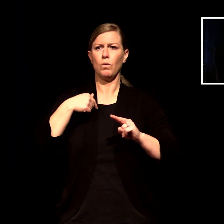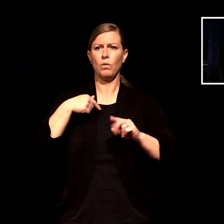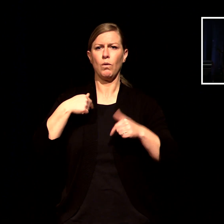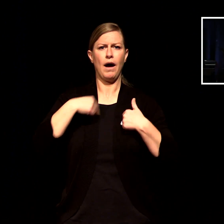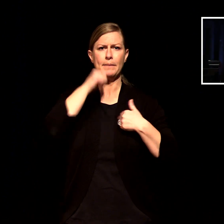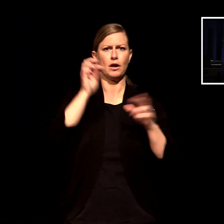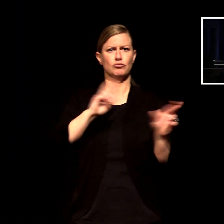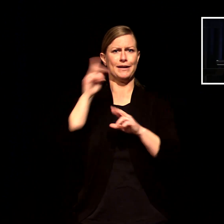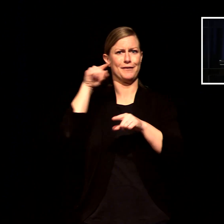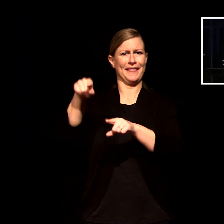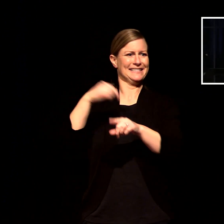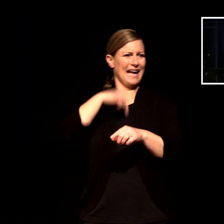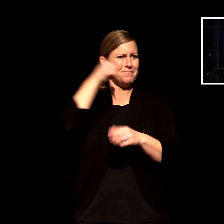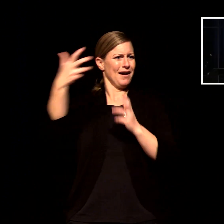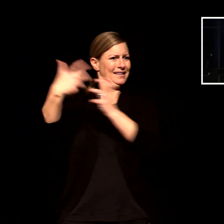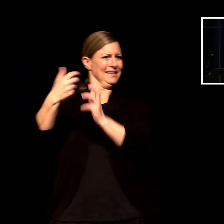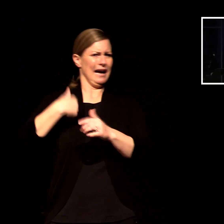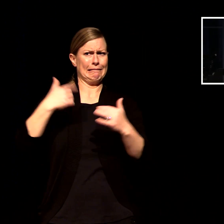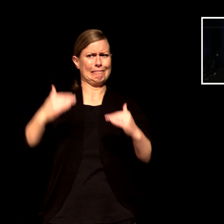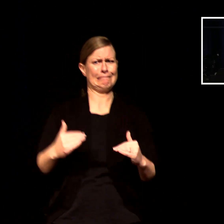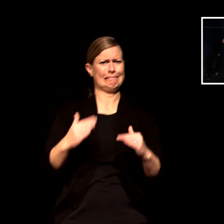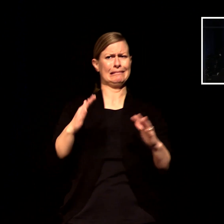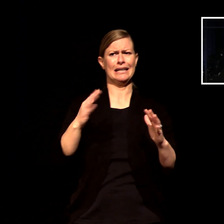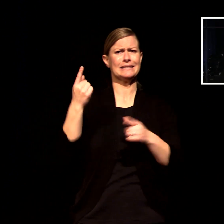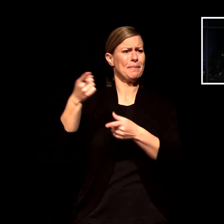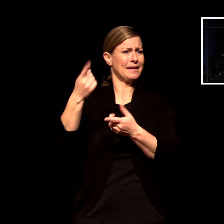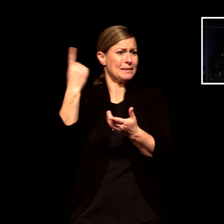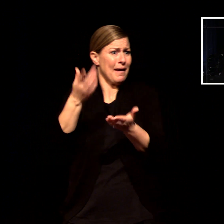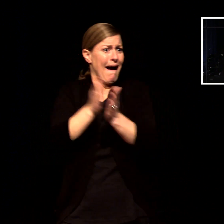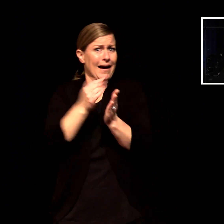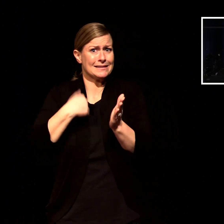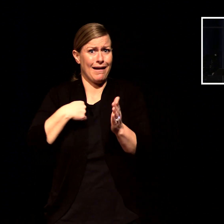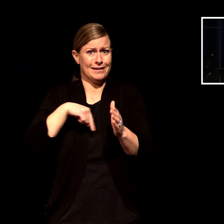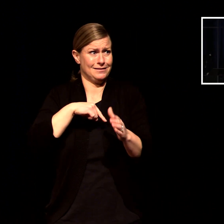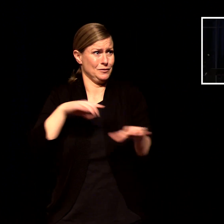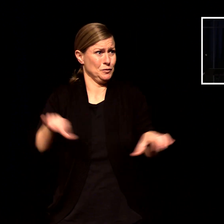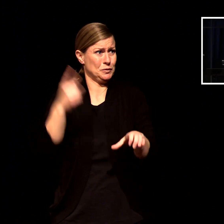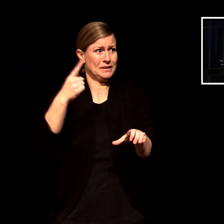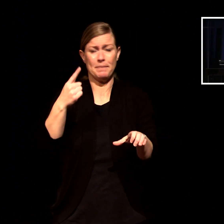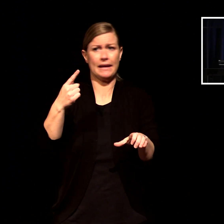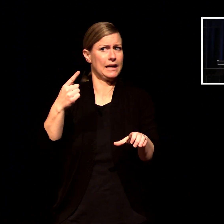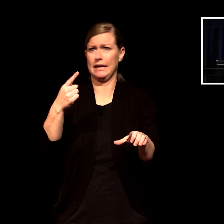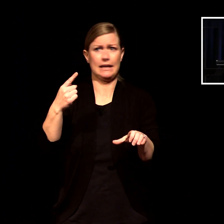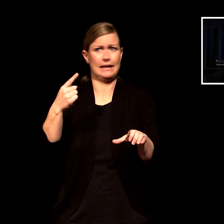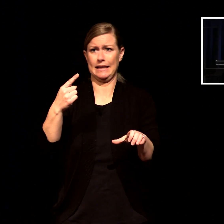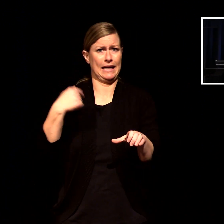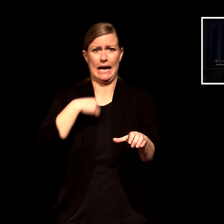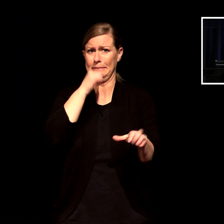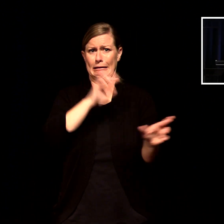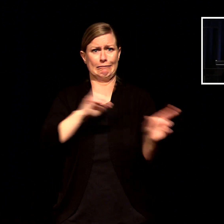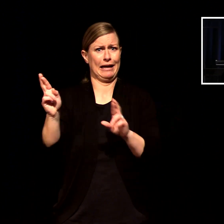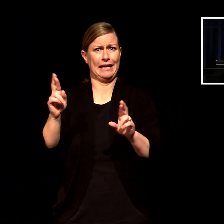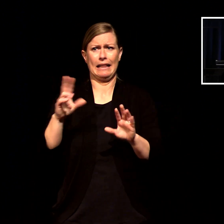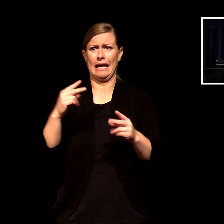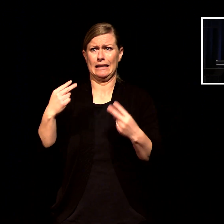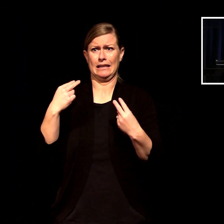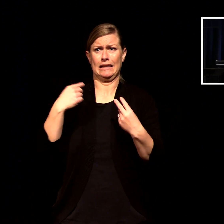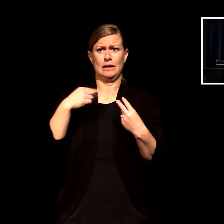something has been asked of us that is just well beyond us you know the moments the moments where you're like oh no not me no